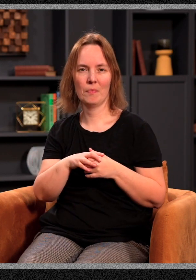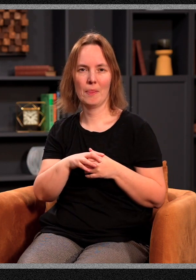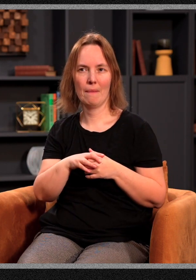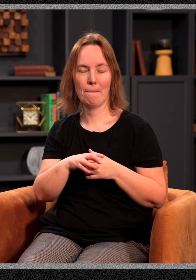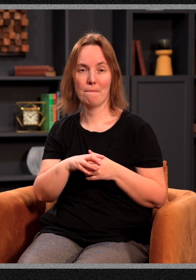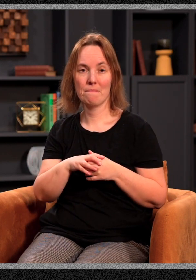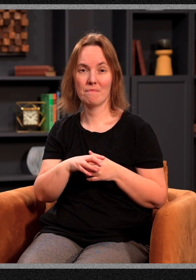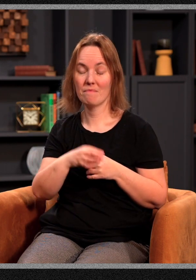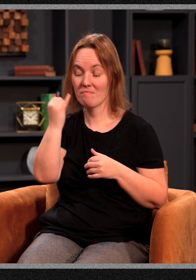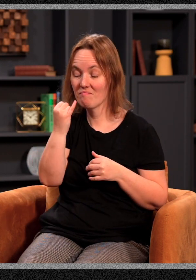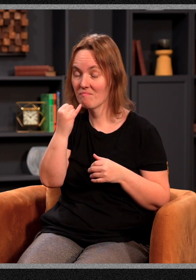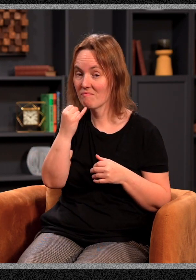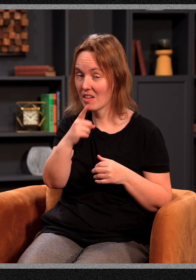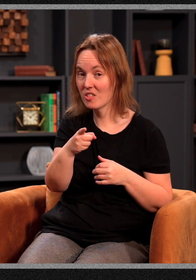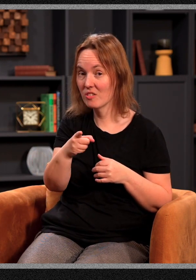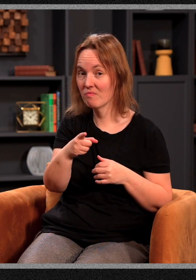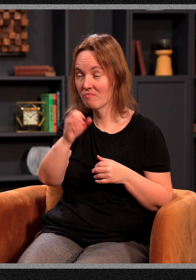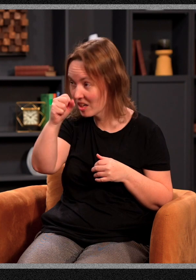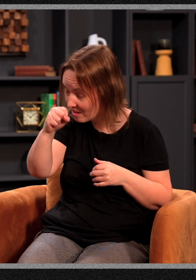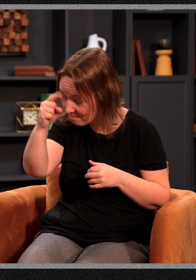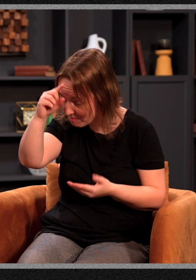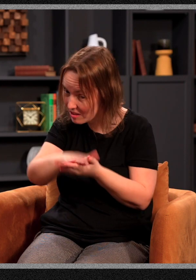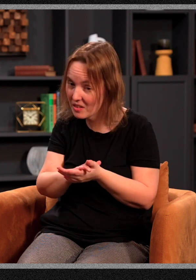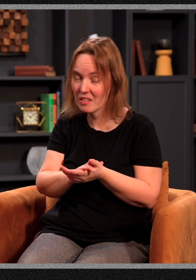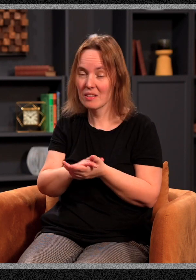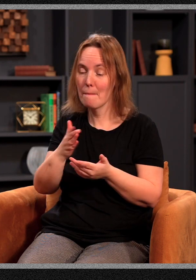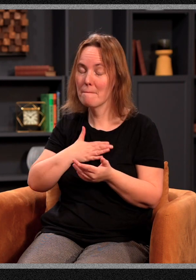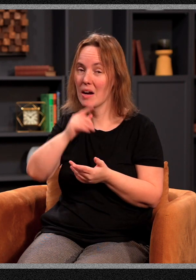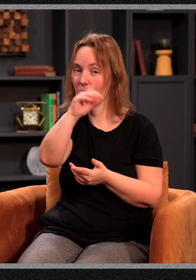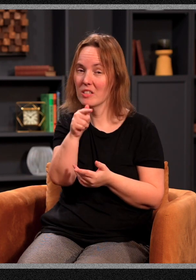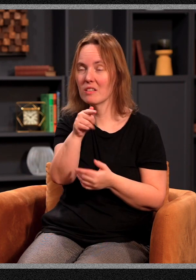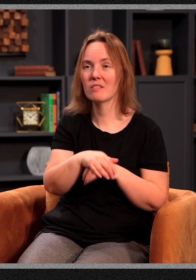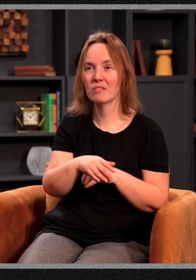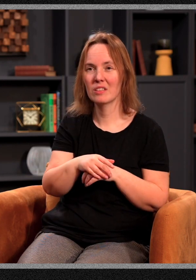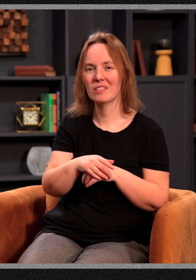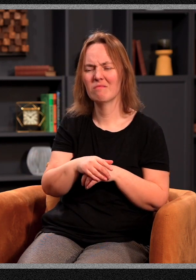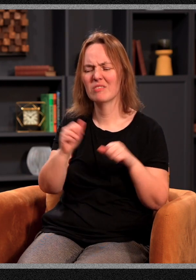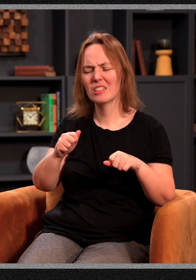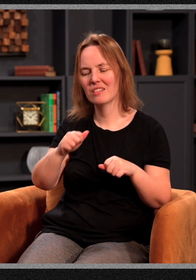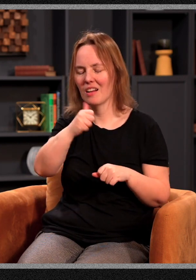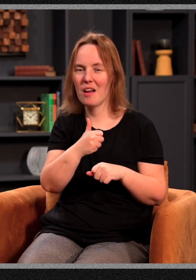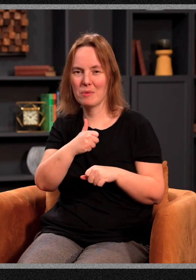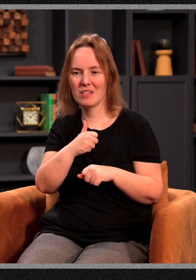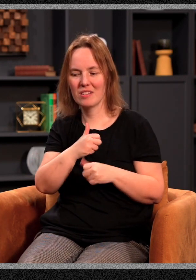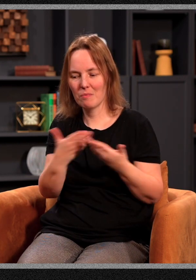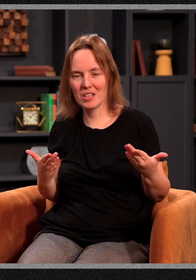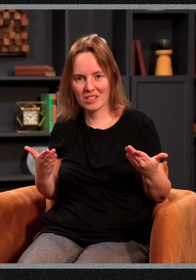Now, if that is true, and I believe it is, my question is, should there not be some things happening